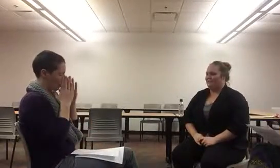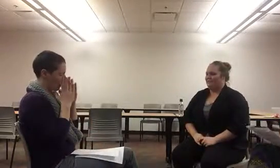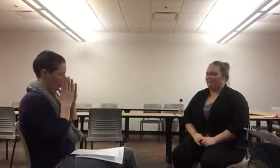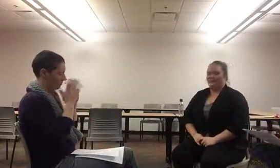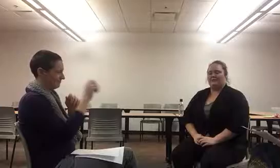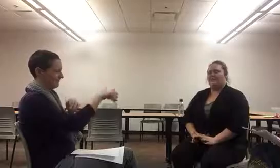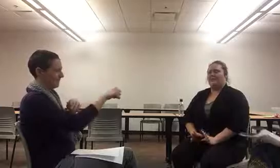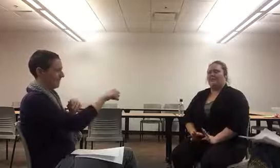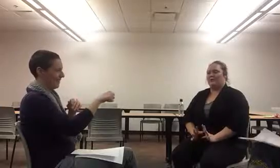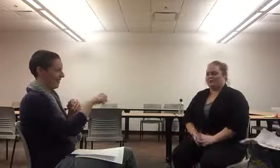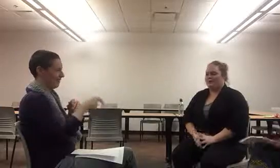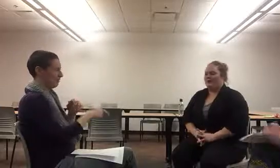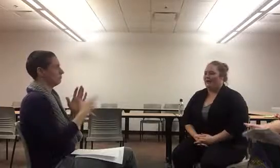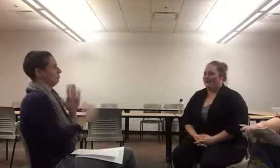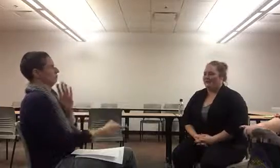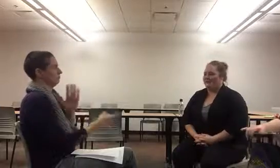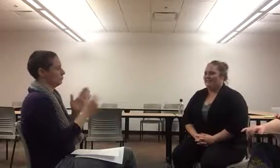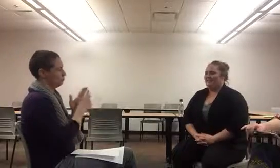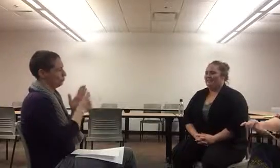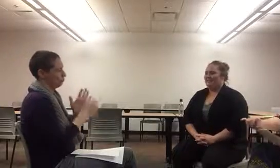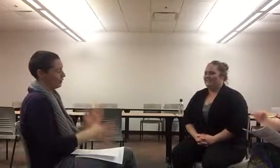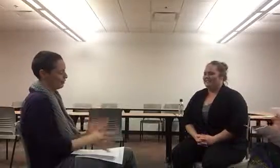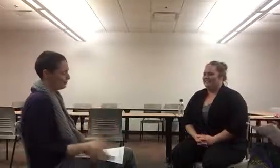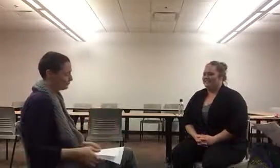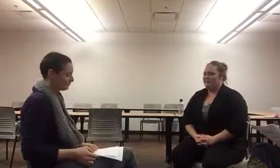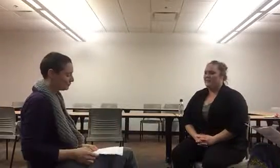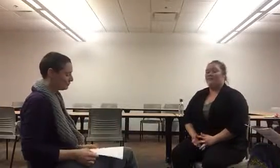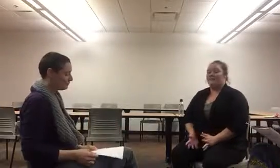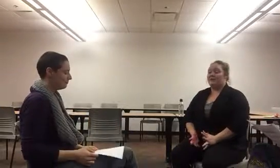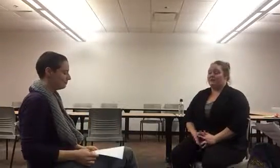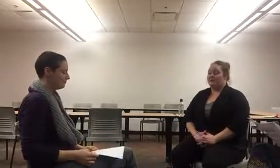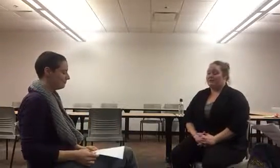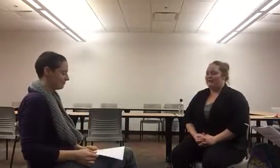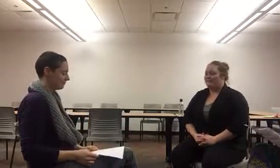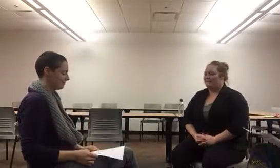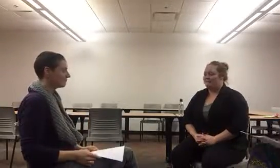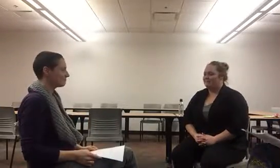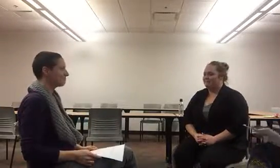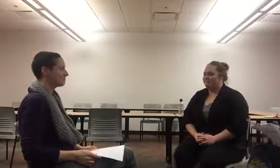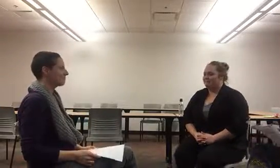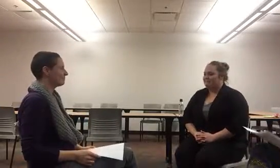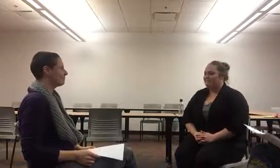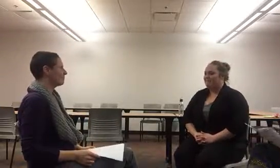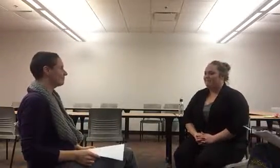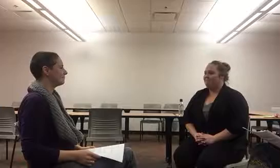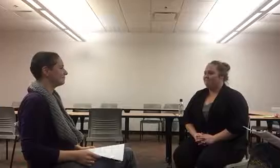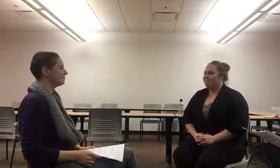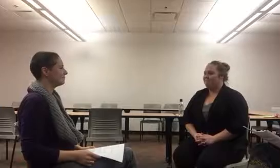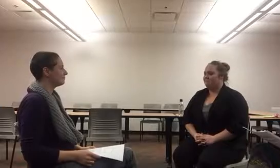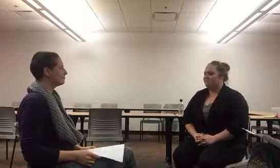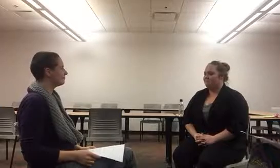The world is so small, I agree. But they're a very skilled writer. What do you do for work?